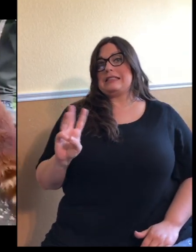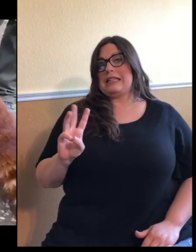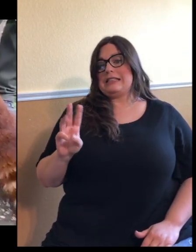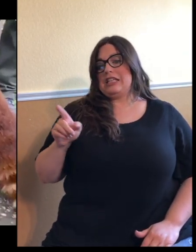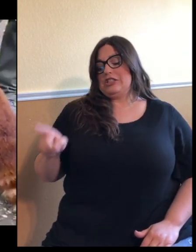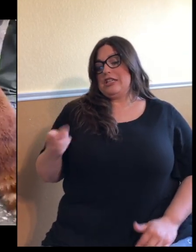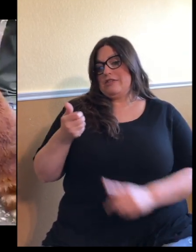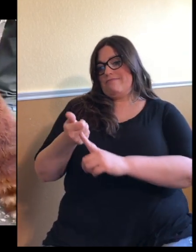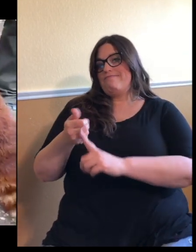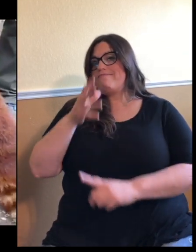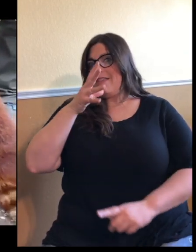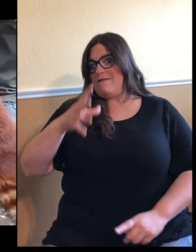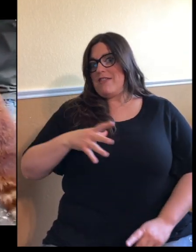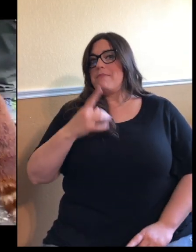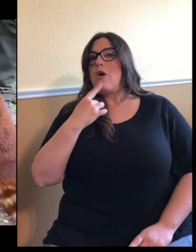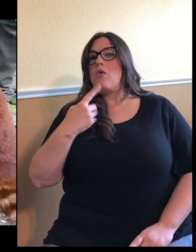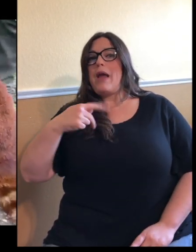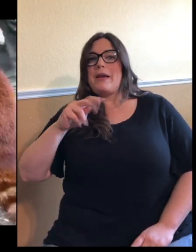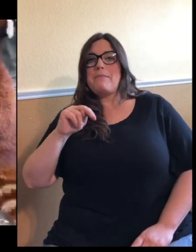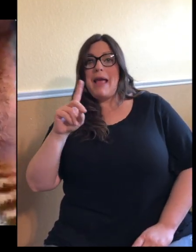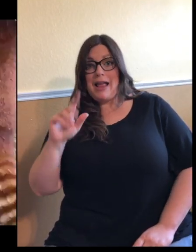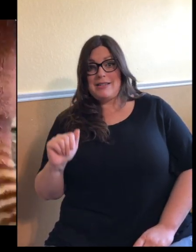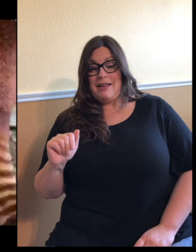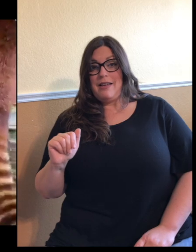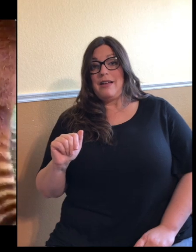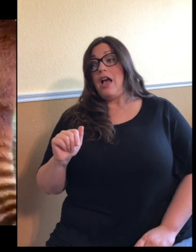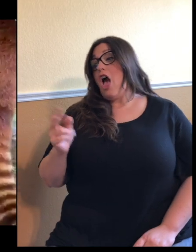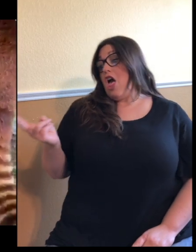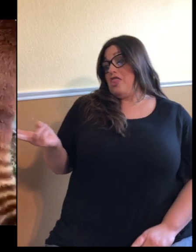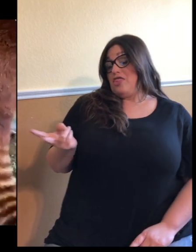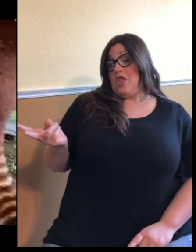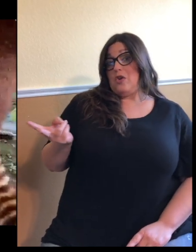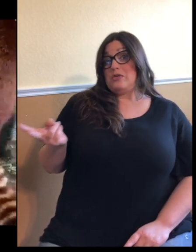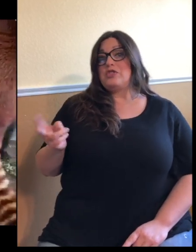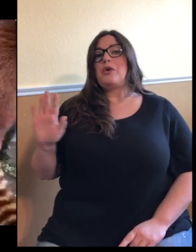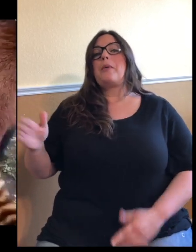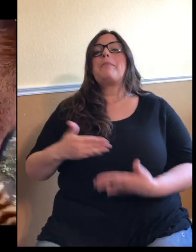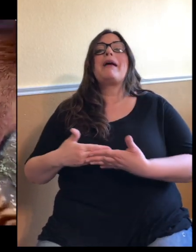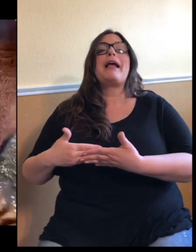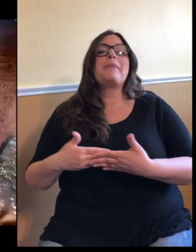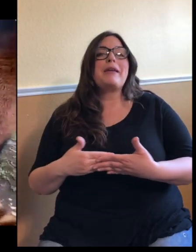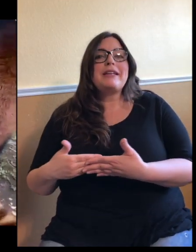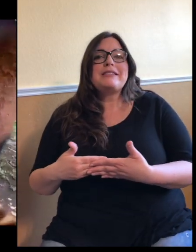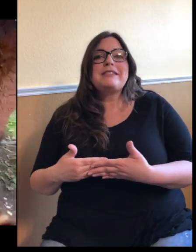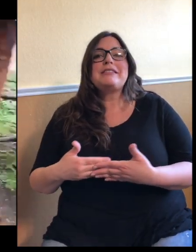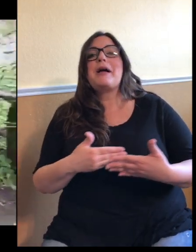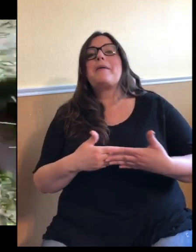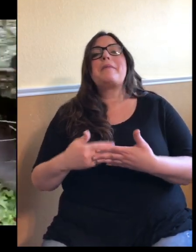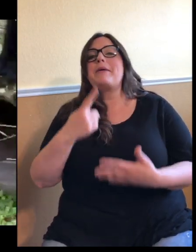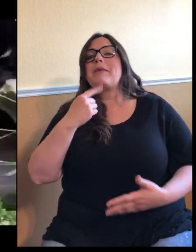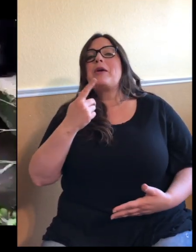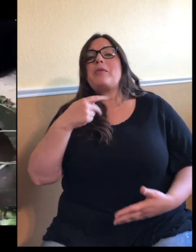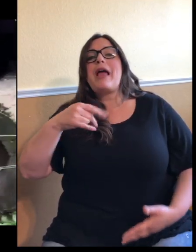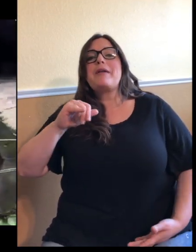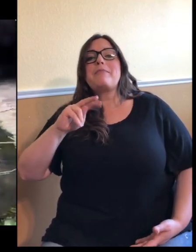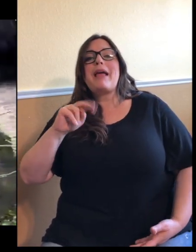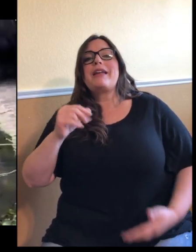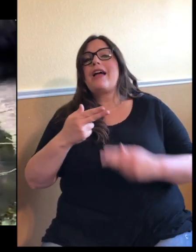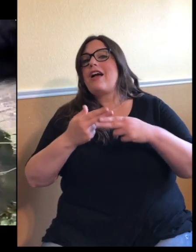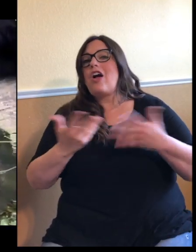female red panda. Those two right there are her babies, and baby red pandas are called cubs. And so her